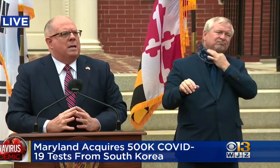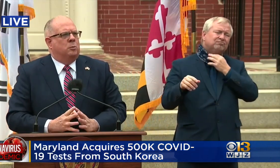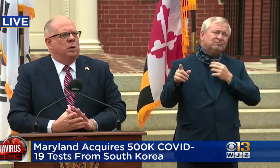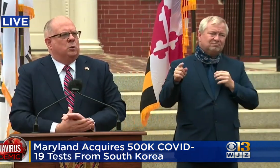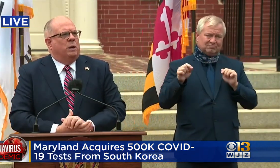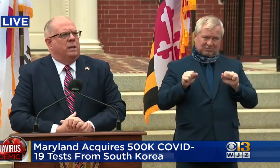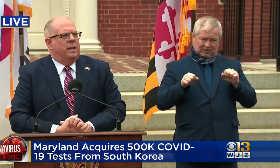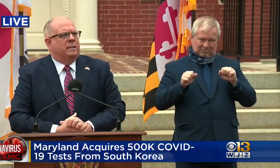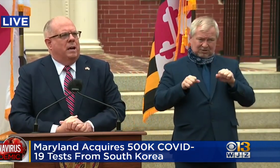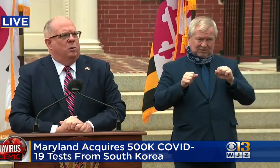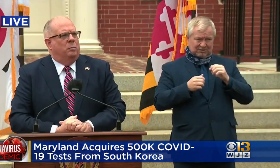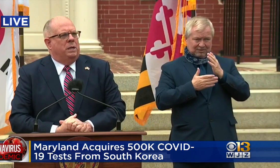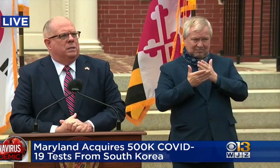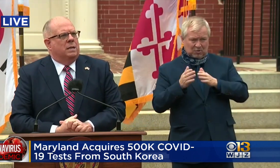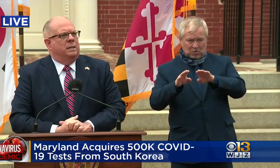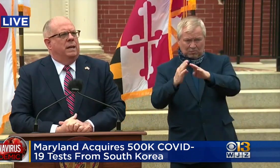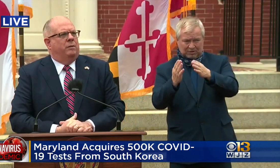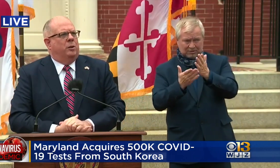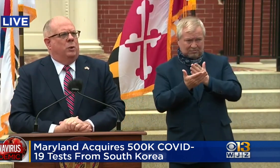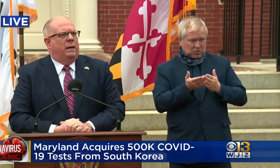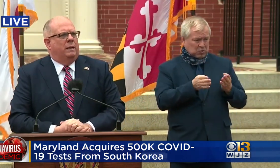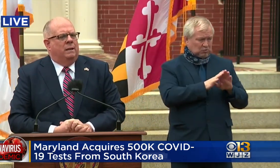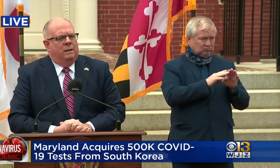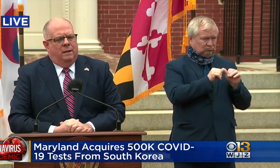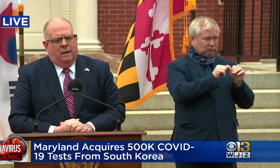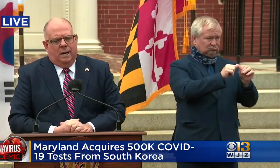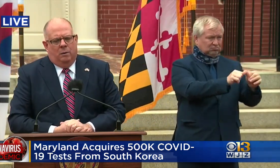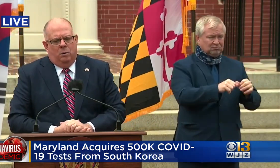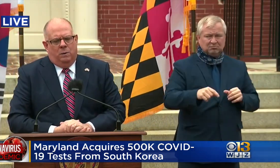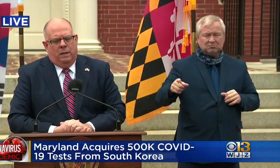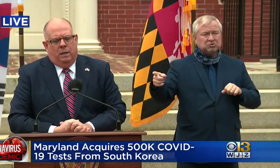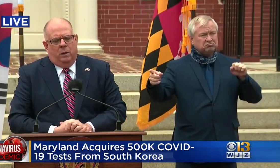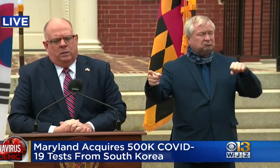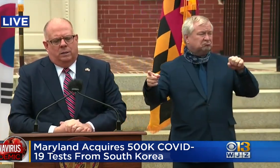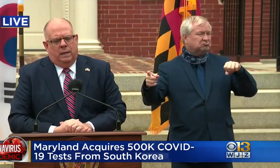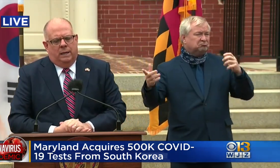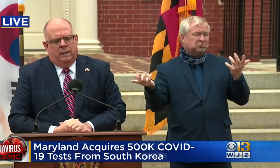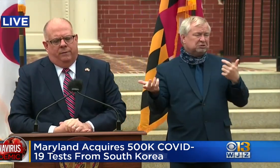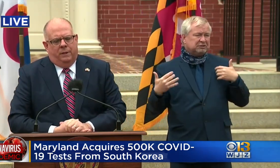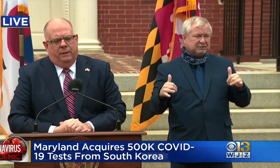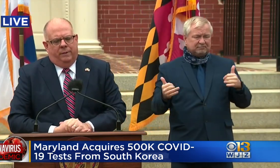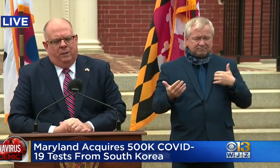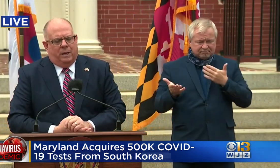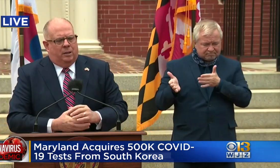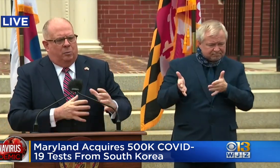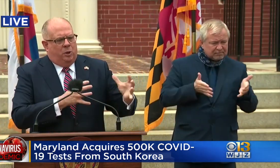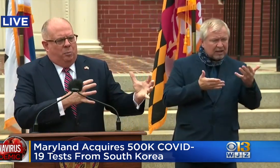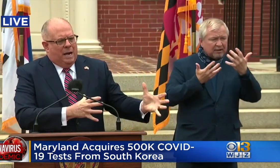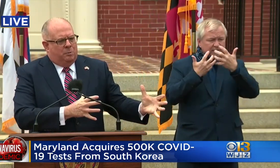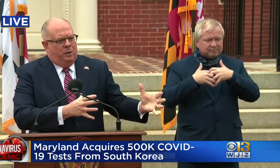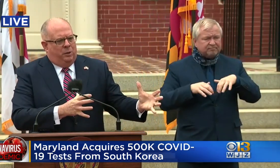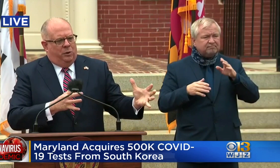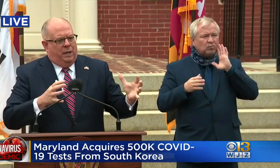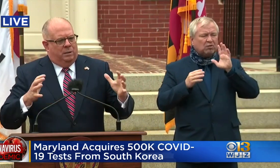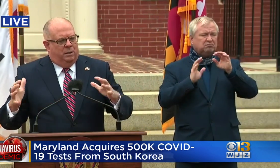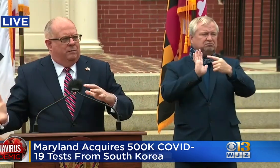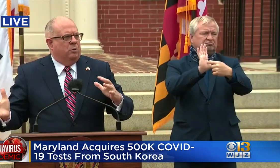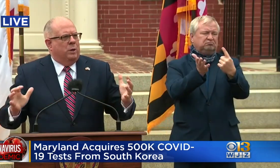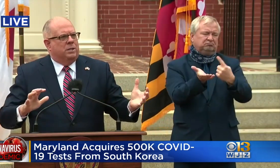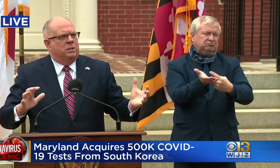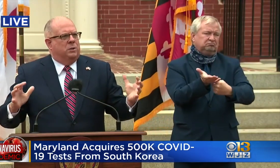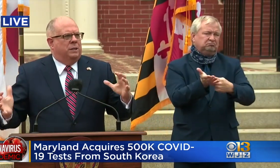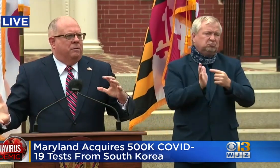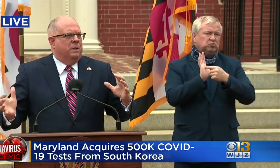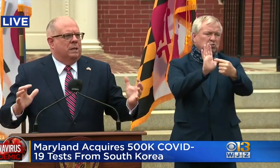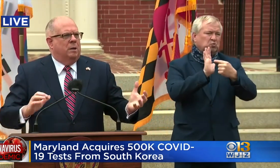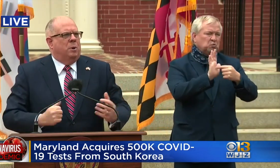It's possible. It's one of the things that we'll be discussing later in the week. You know, it's, if you, if you look at, if you could possibly do things in different